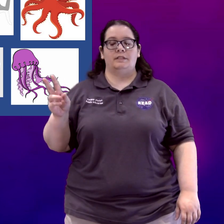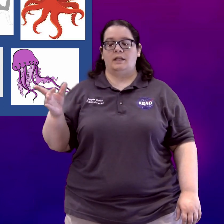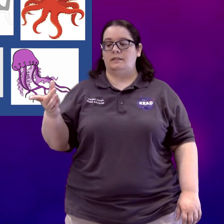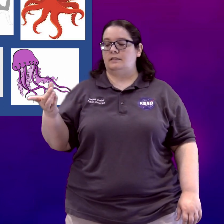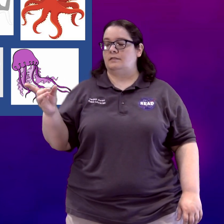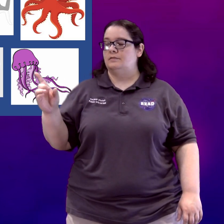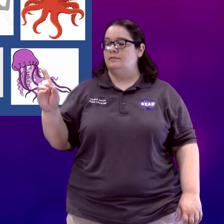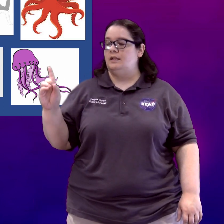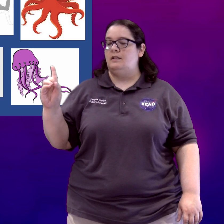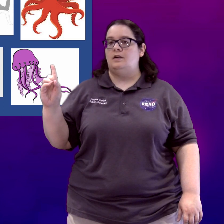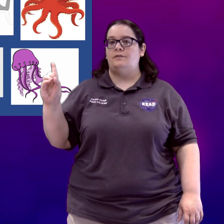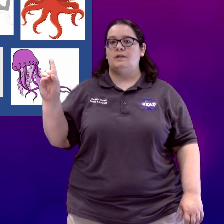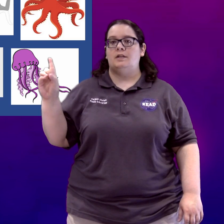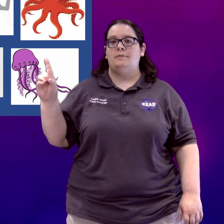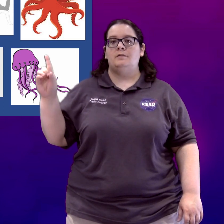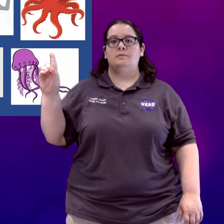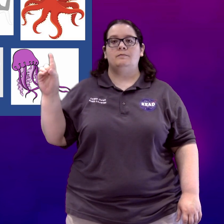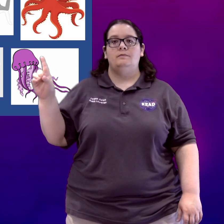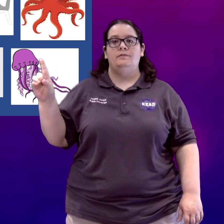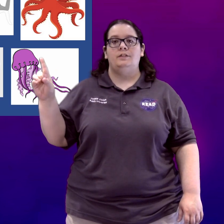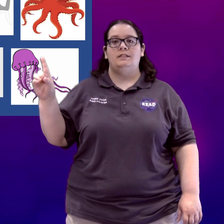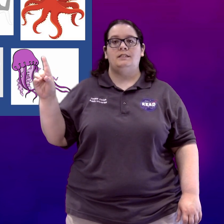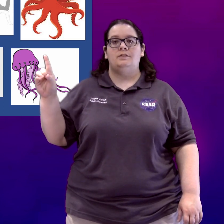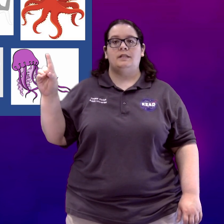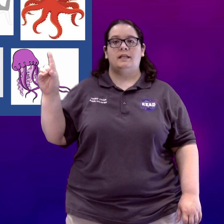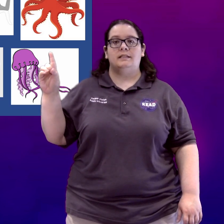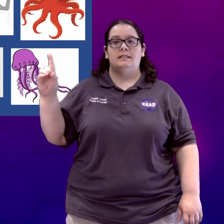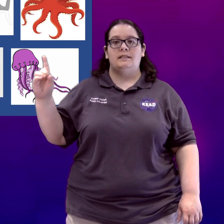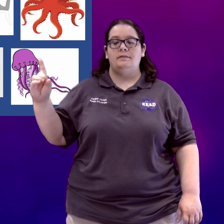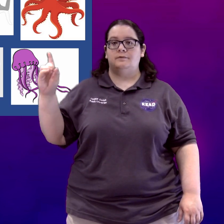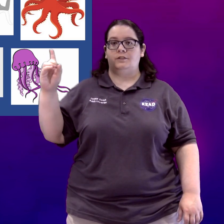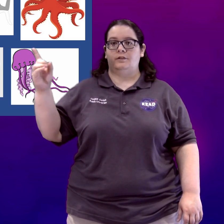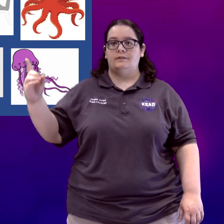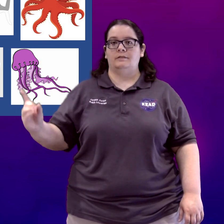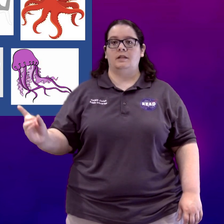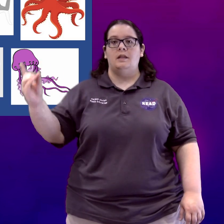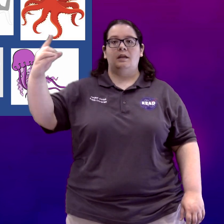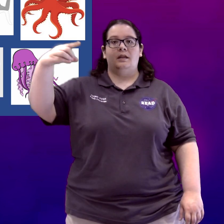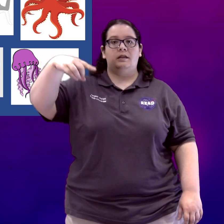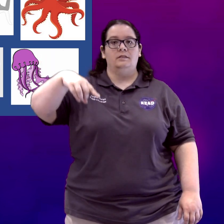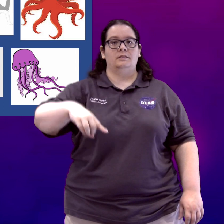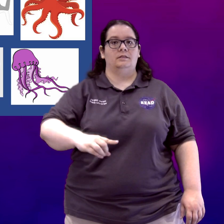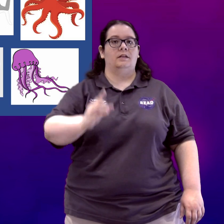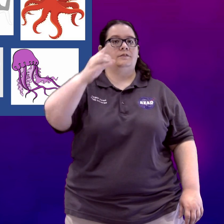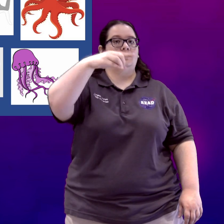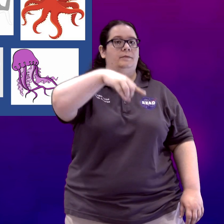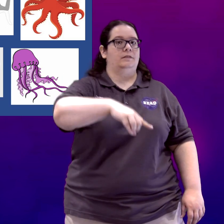signs that are very common. One, first is to take a D for dolphin and kind of swim it